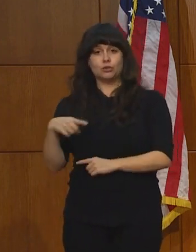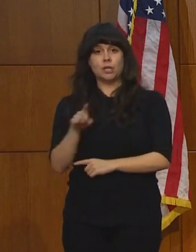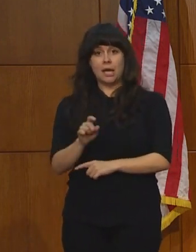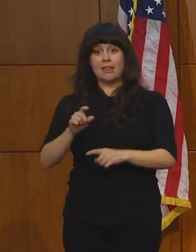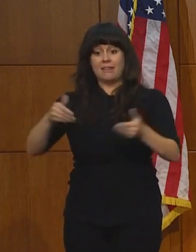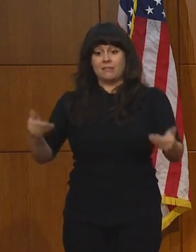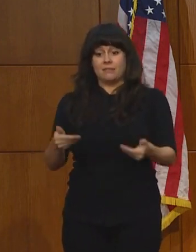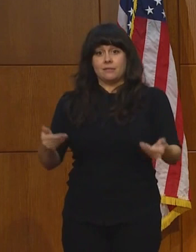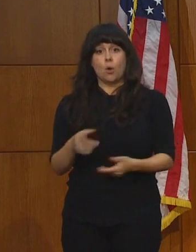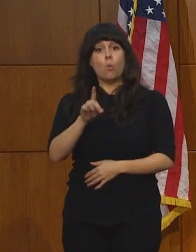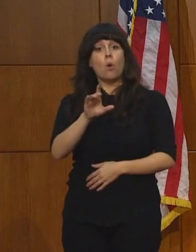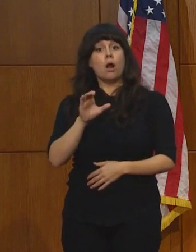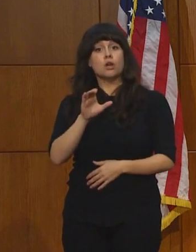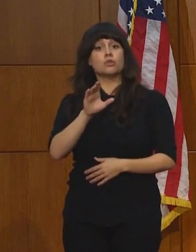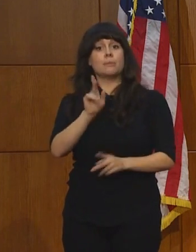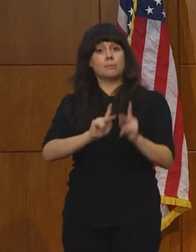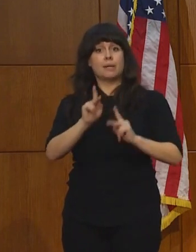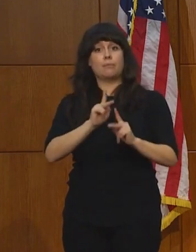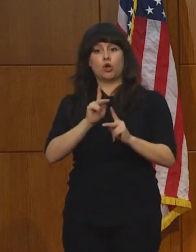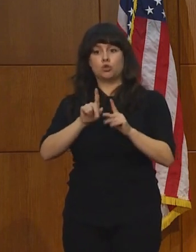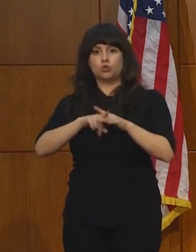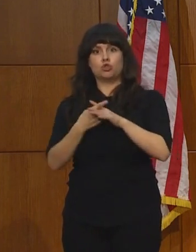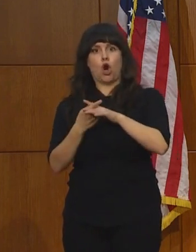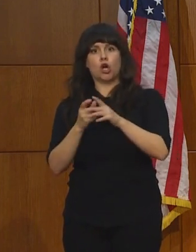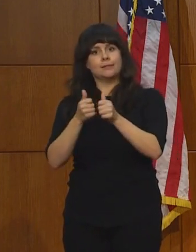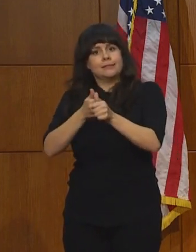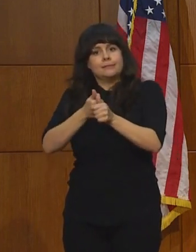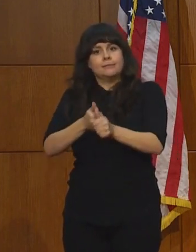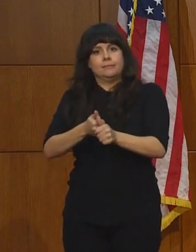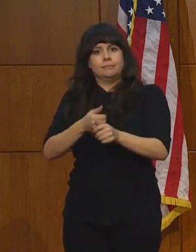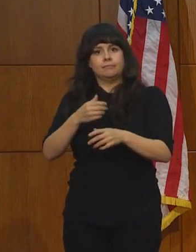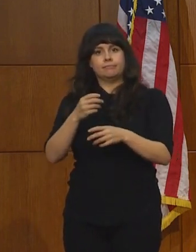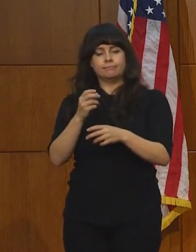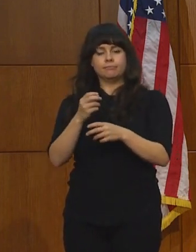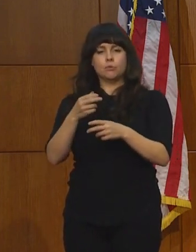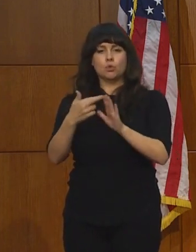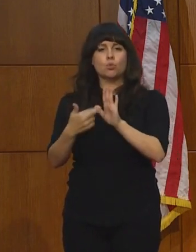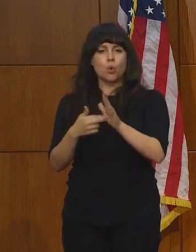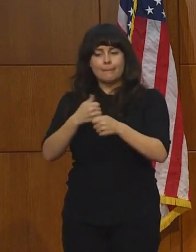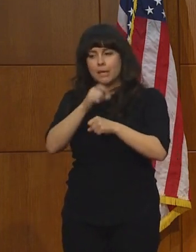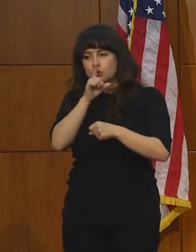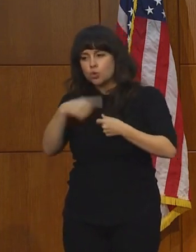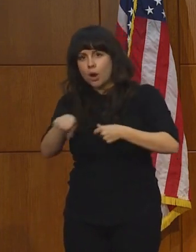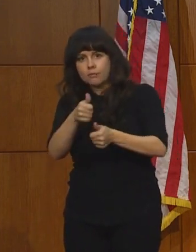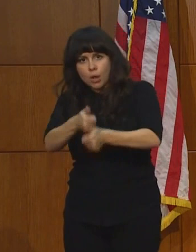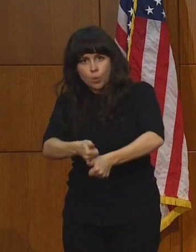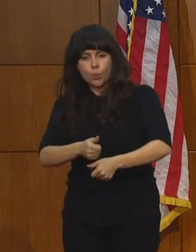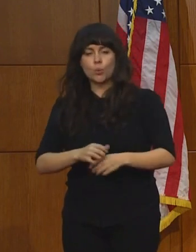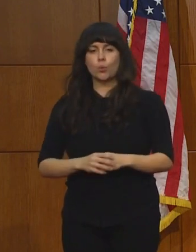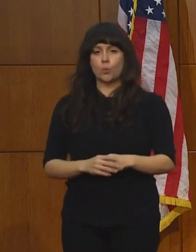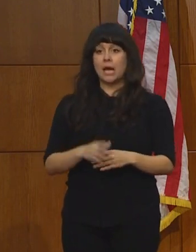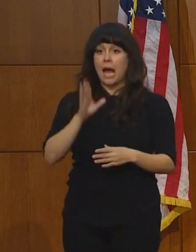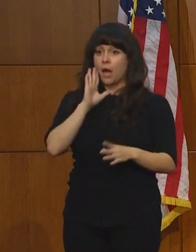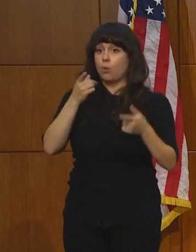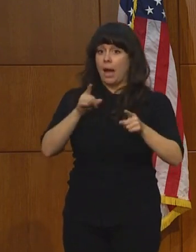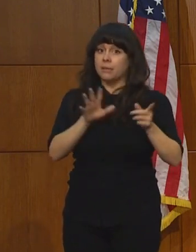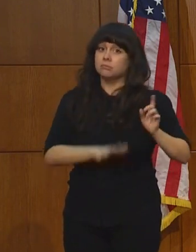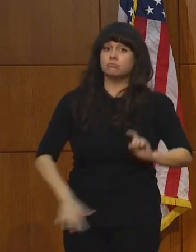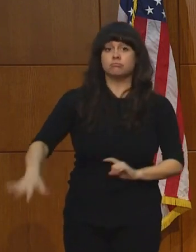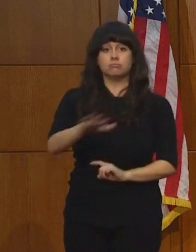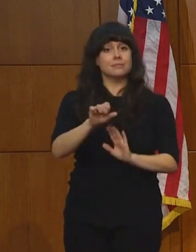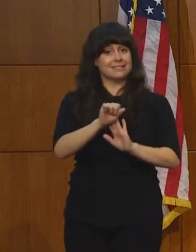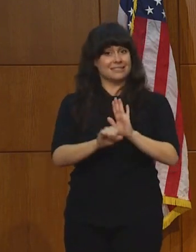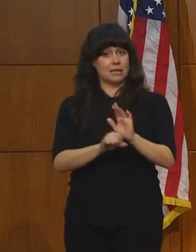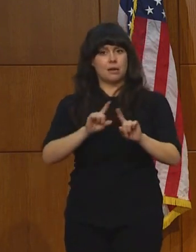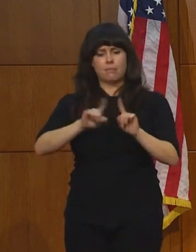to ramp up enforcement. And this will happen across the state, but it will be especially focused